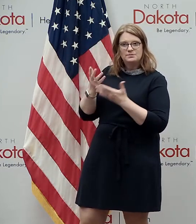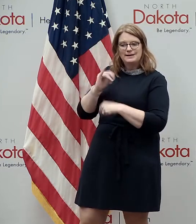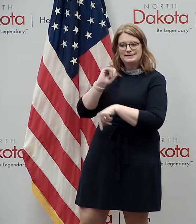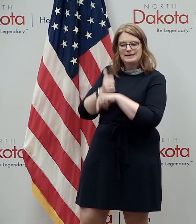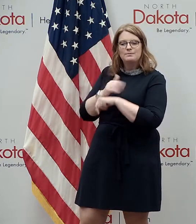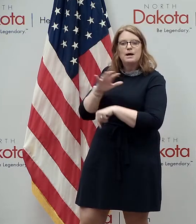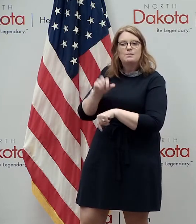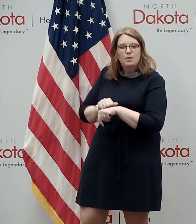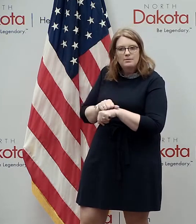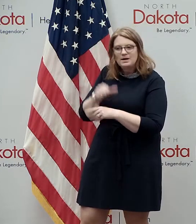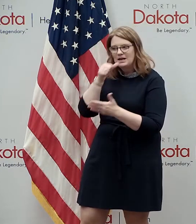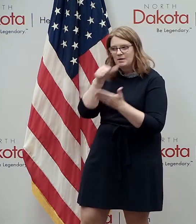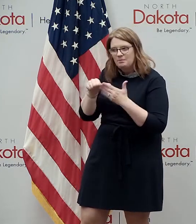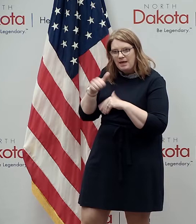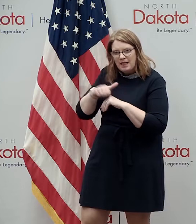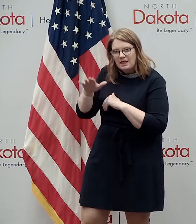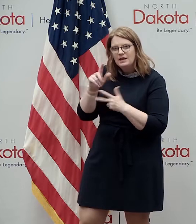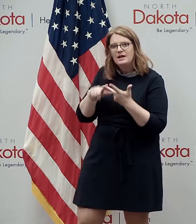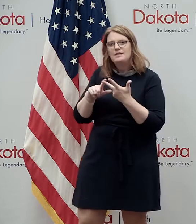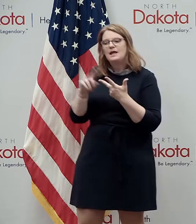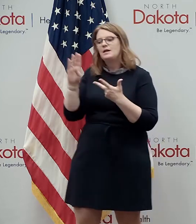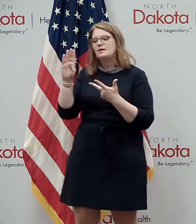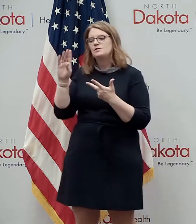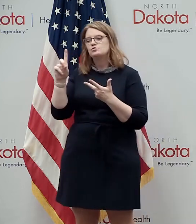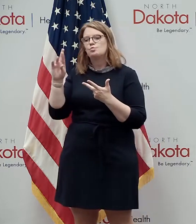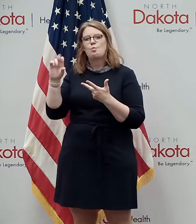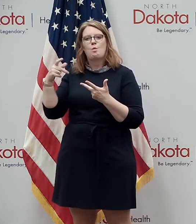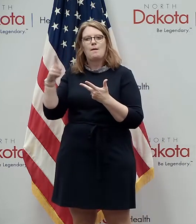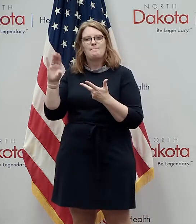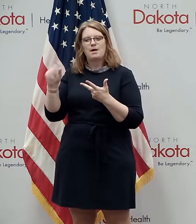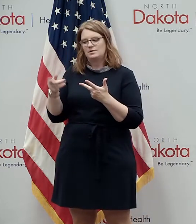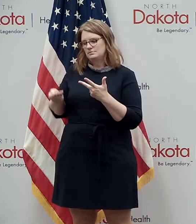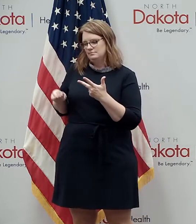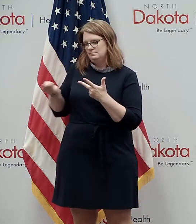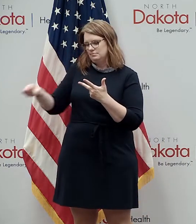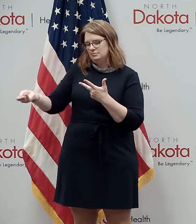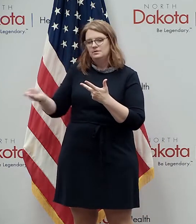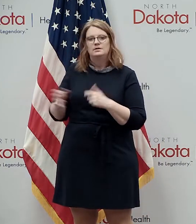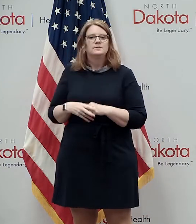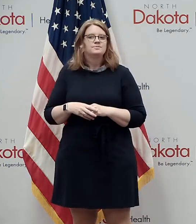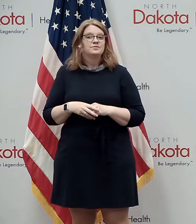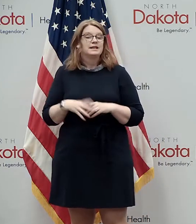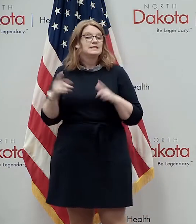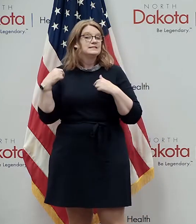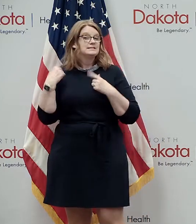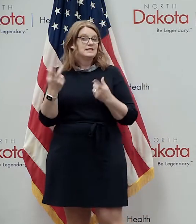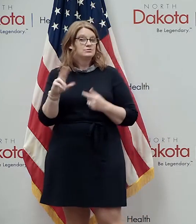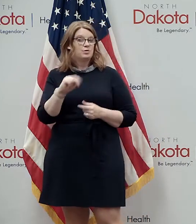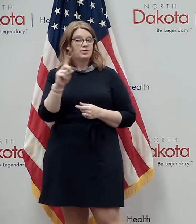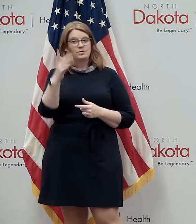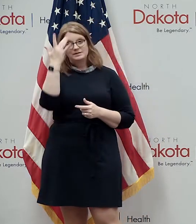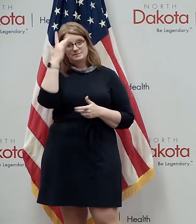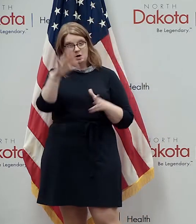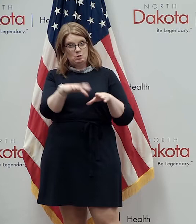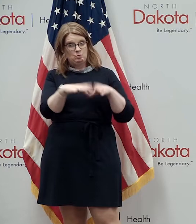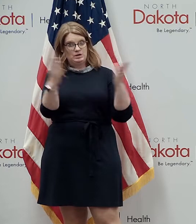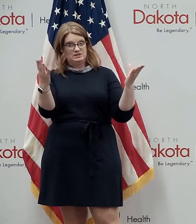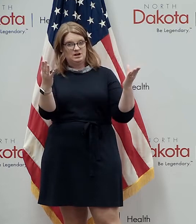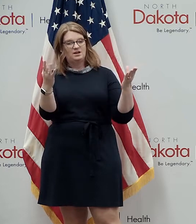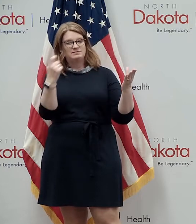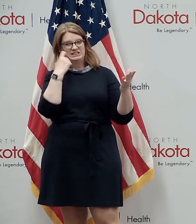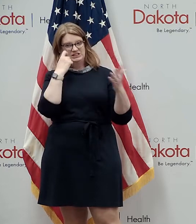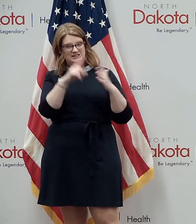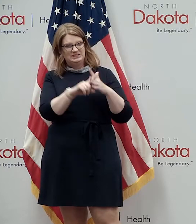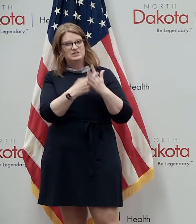online and through drop boxes to give you a sense uh also uh since the north dakota smart restart was launched just june